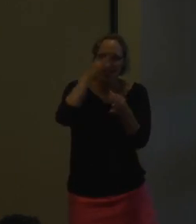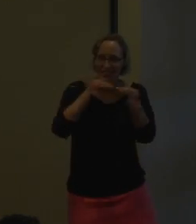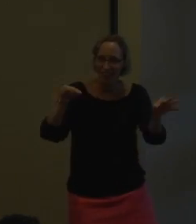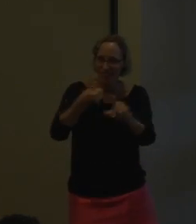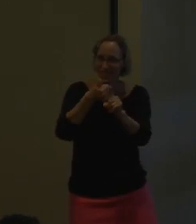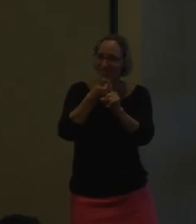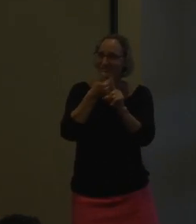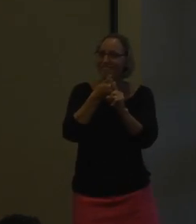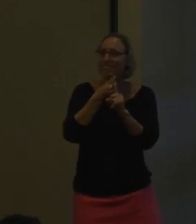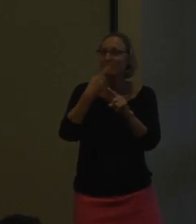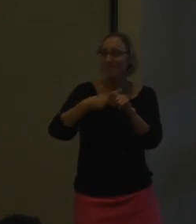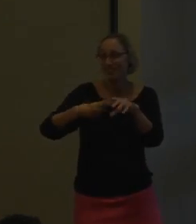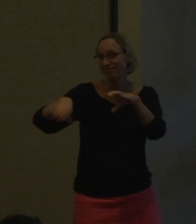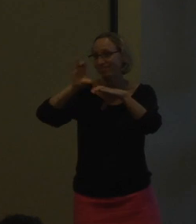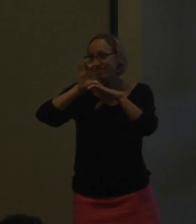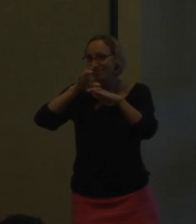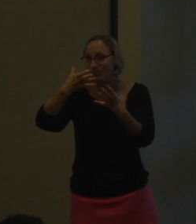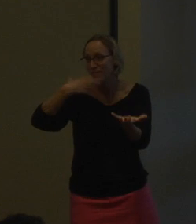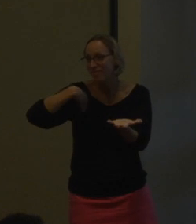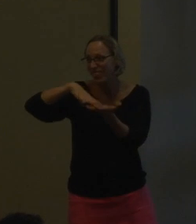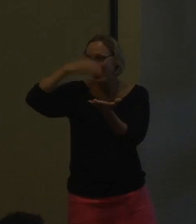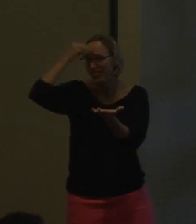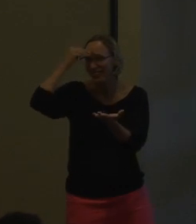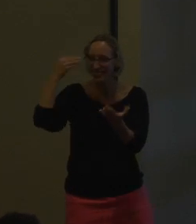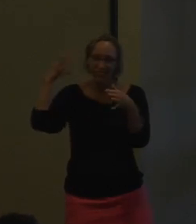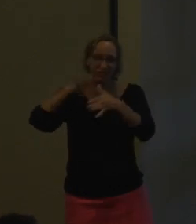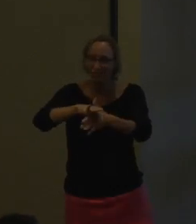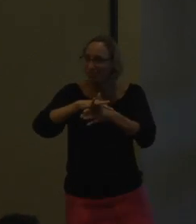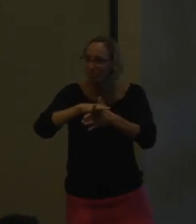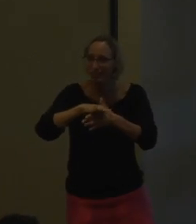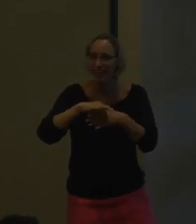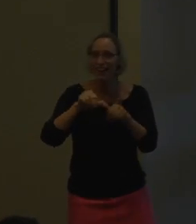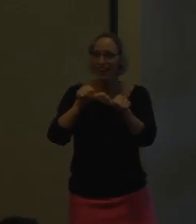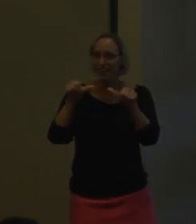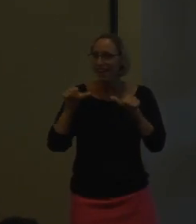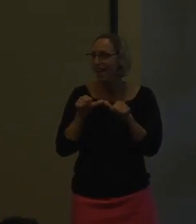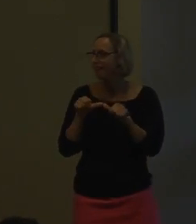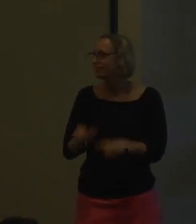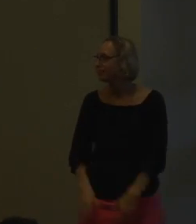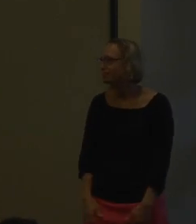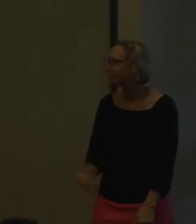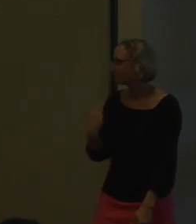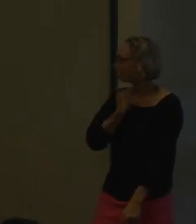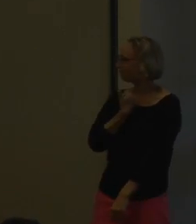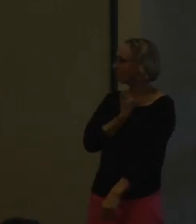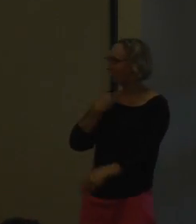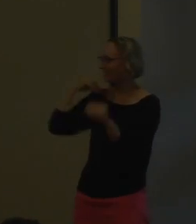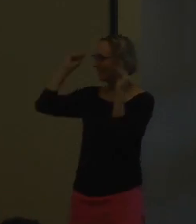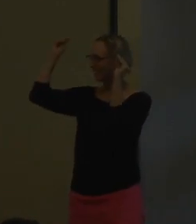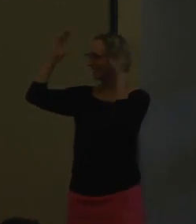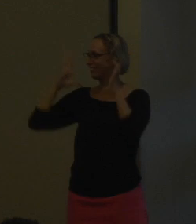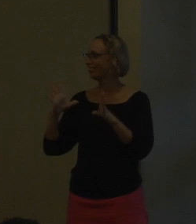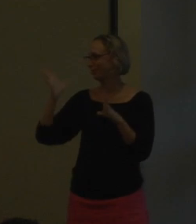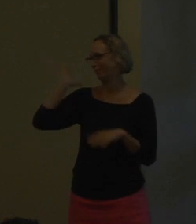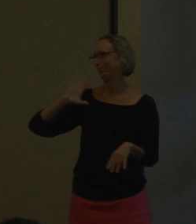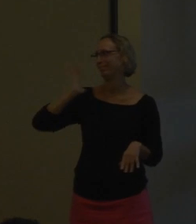you know, to not only learn language itself, but, you know, having it in a different area of the brain.